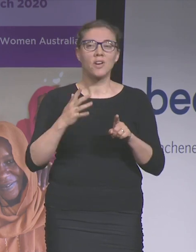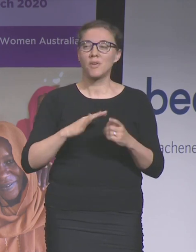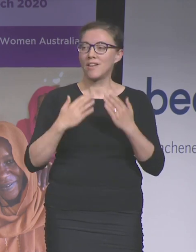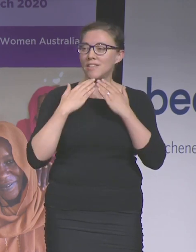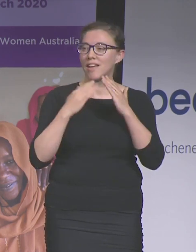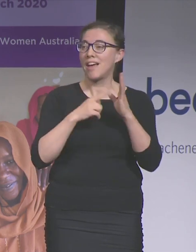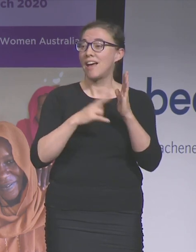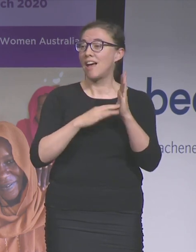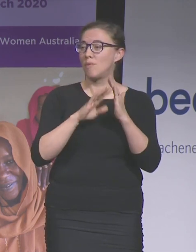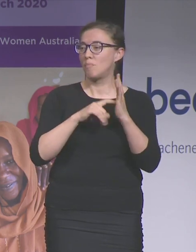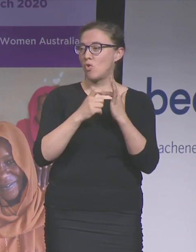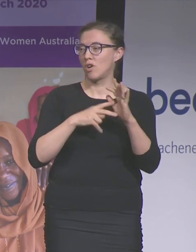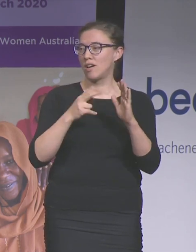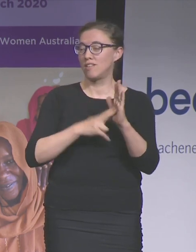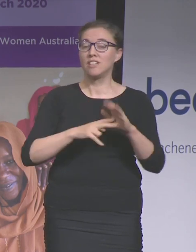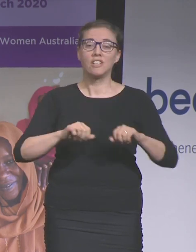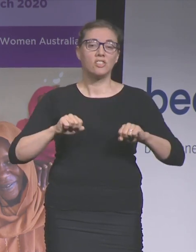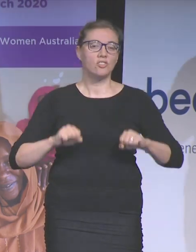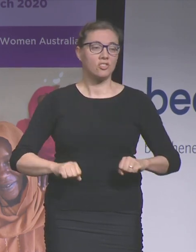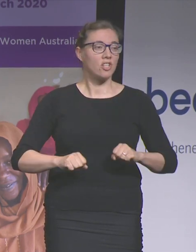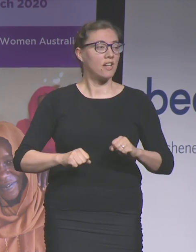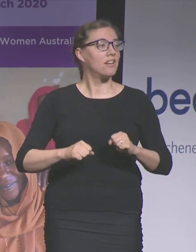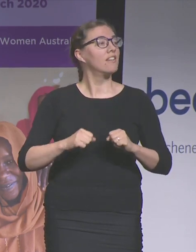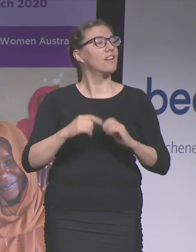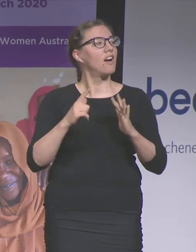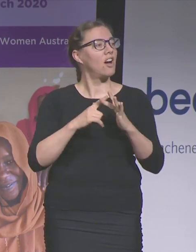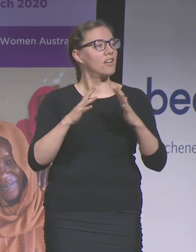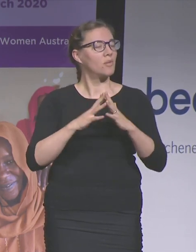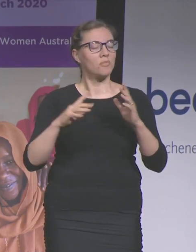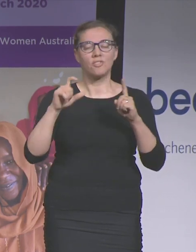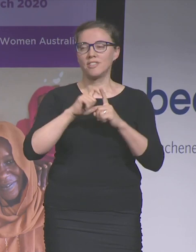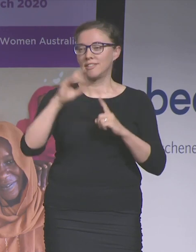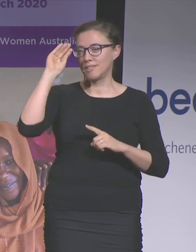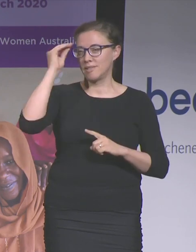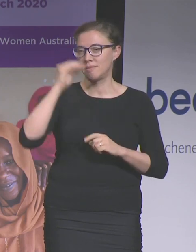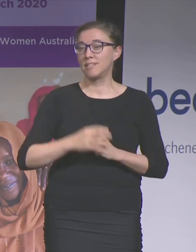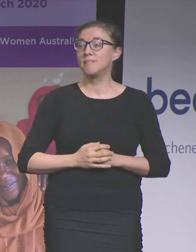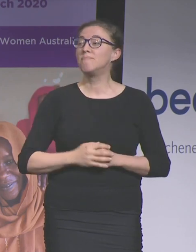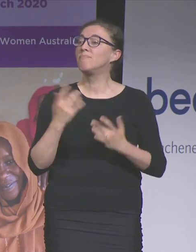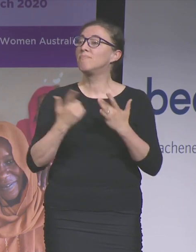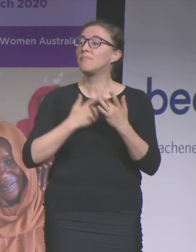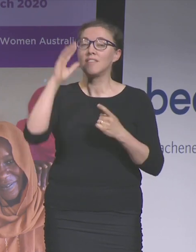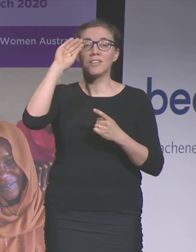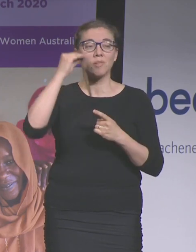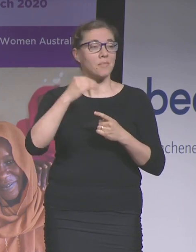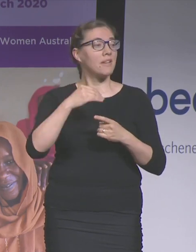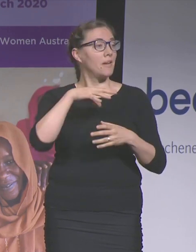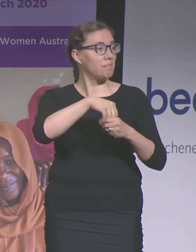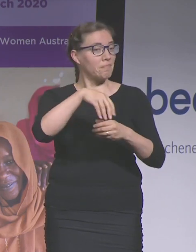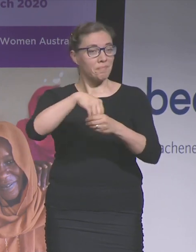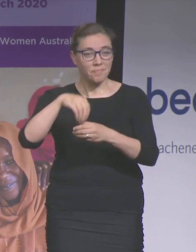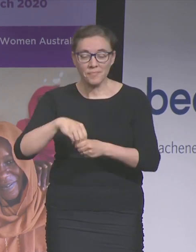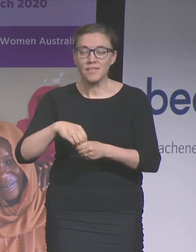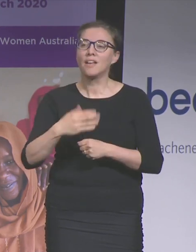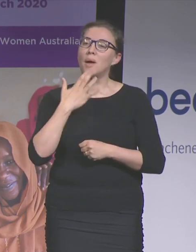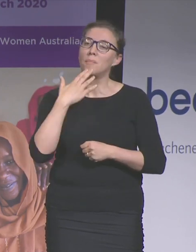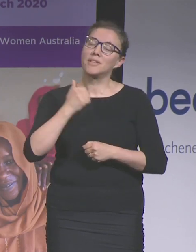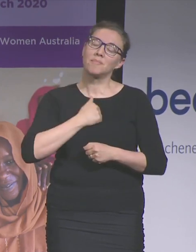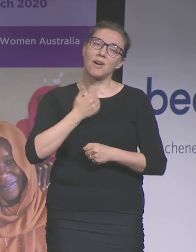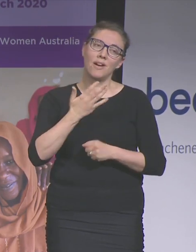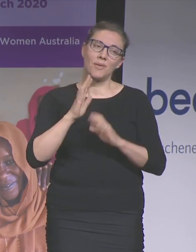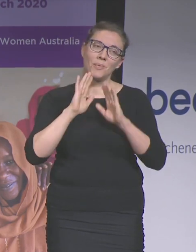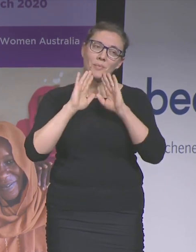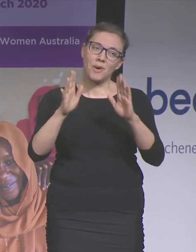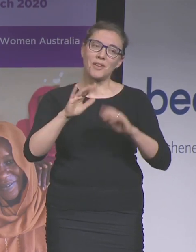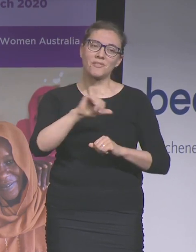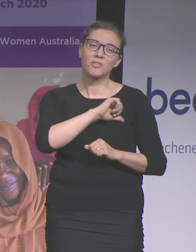Morgan, Chairperson of the Adelaide IWD Breakfast Committee and all the wonderful committee members and if you'll permit me my wonderful staff led by Meredith